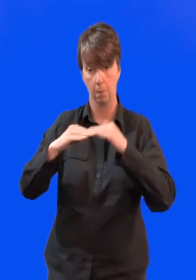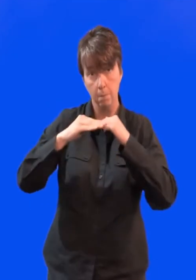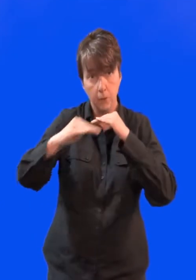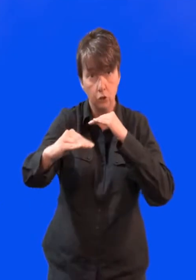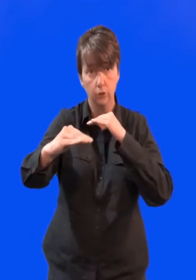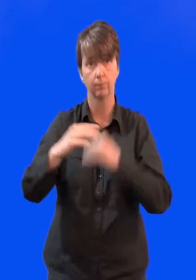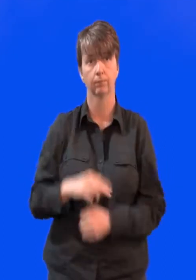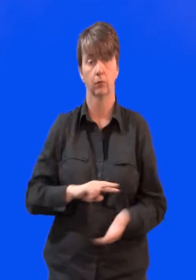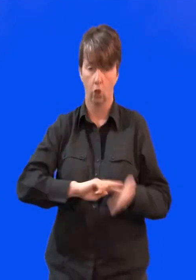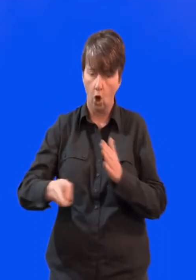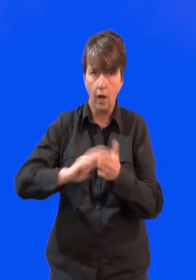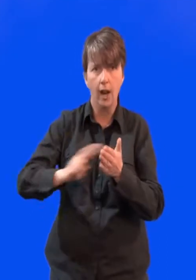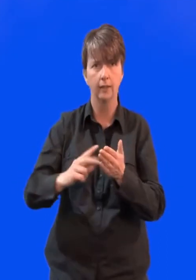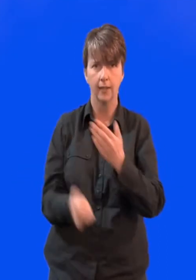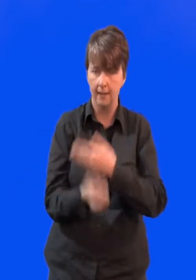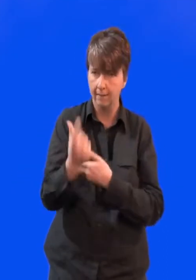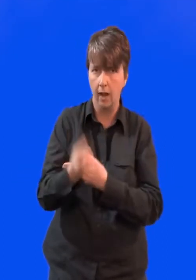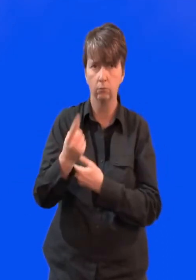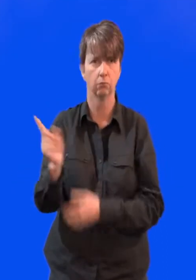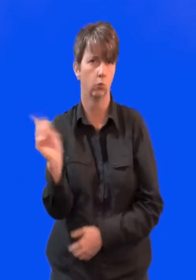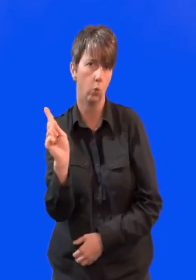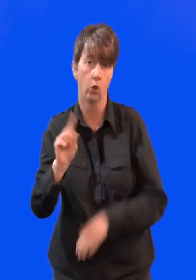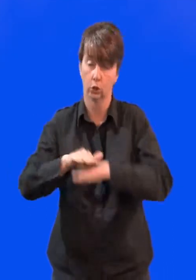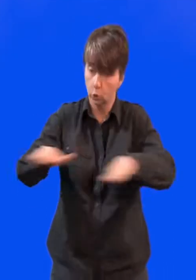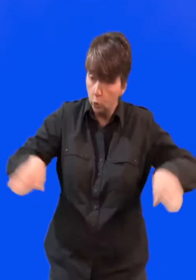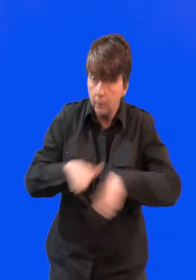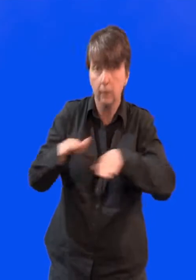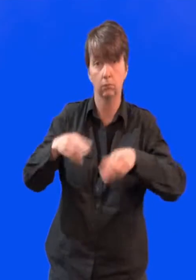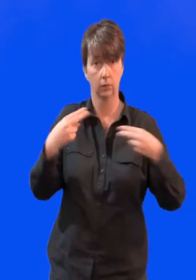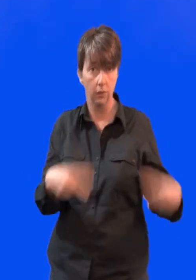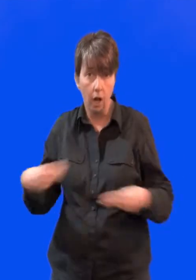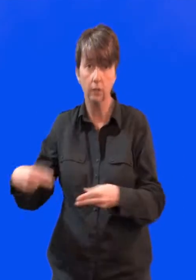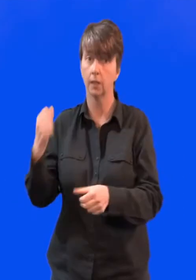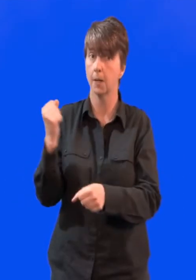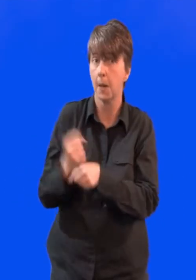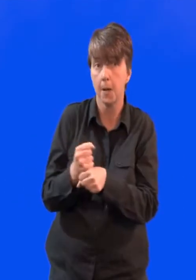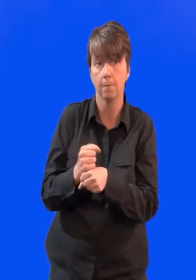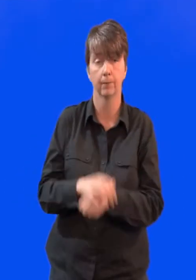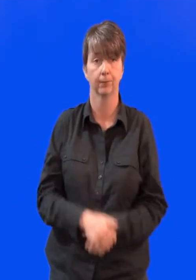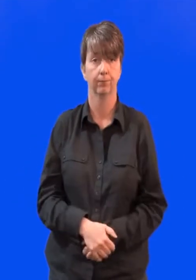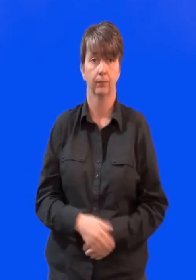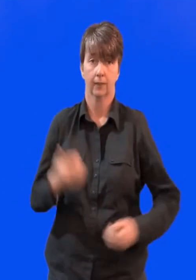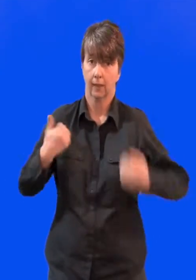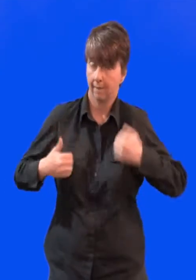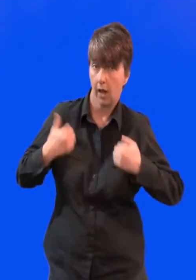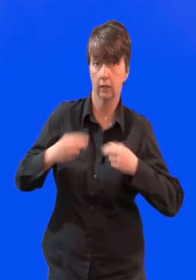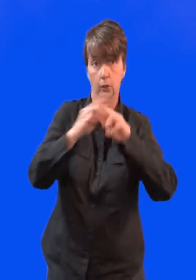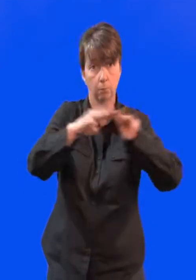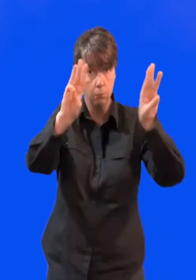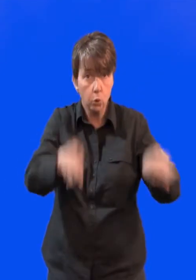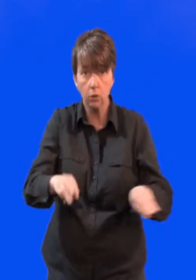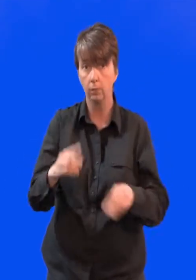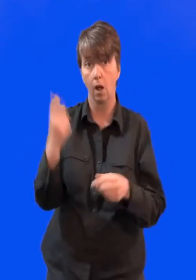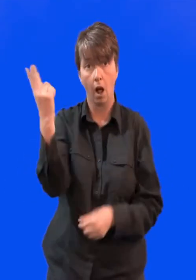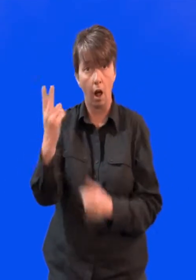Our council also helps to organise fun things for us to do. Like swimming and games in sports centres. Dance classes. Special